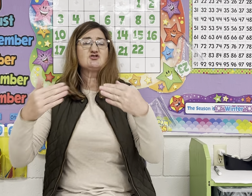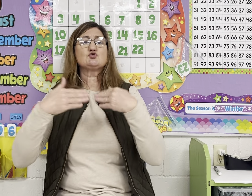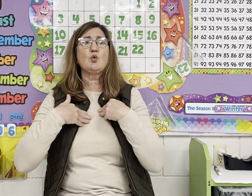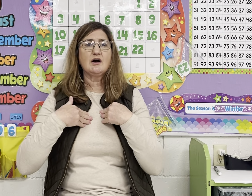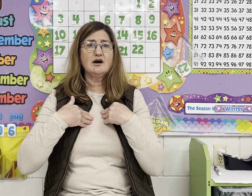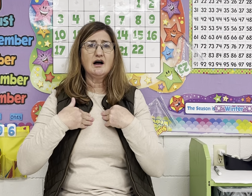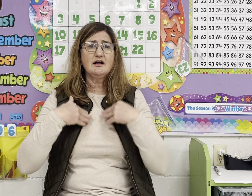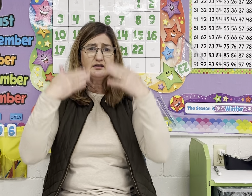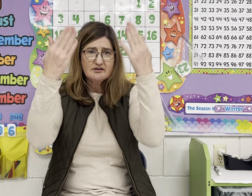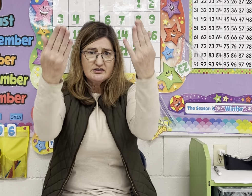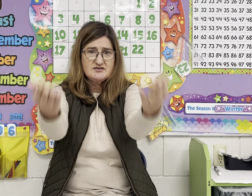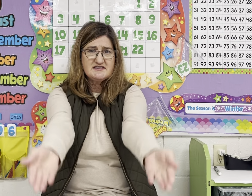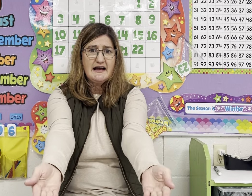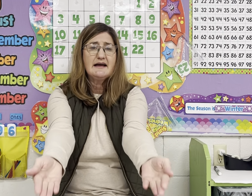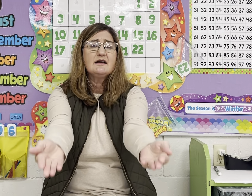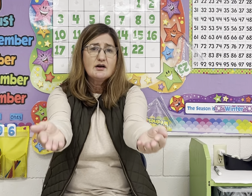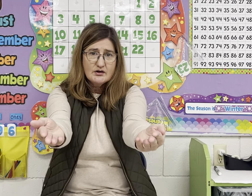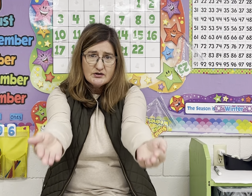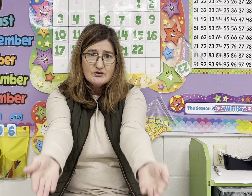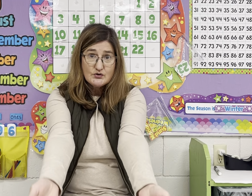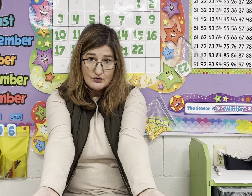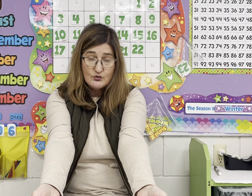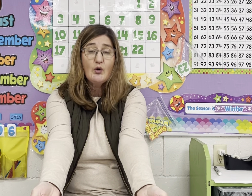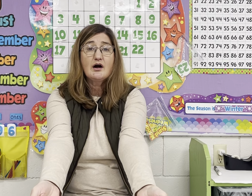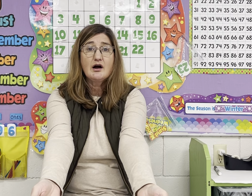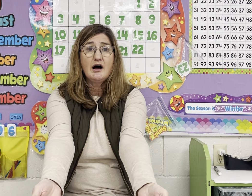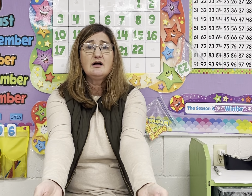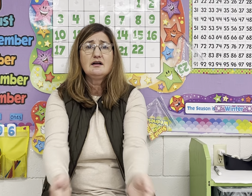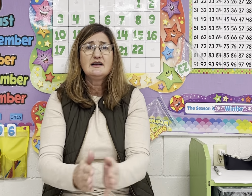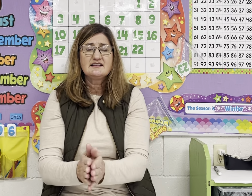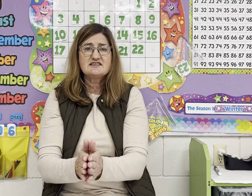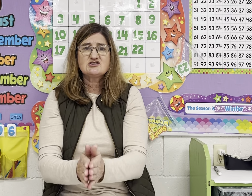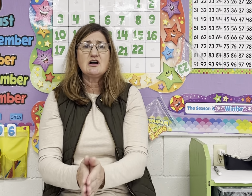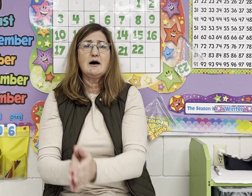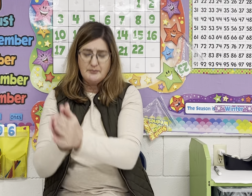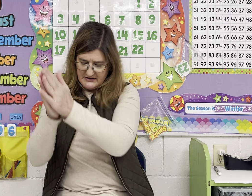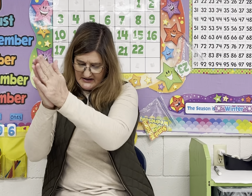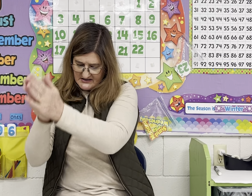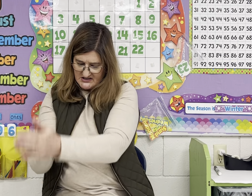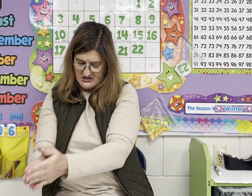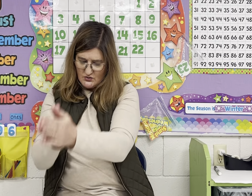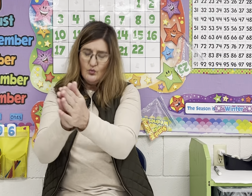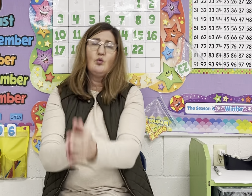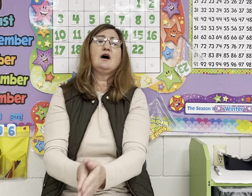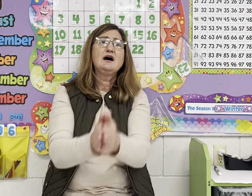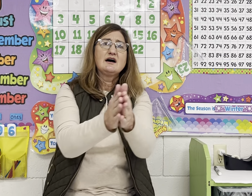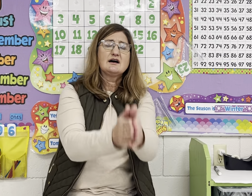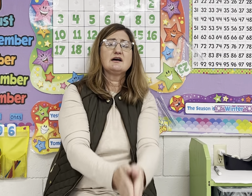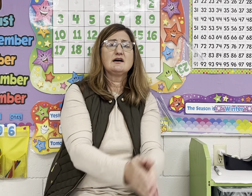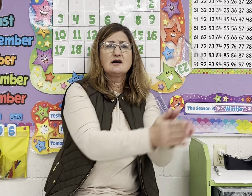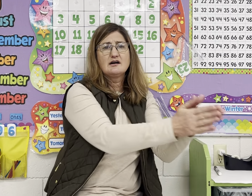Swirl. You say swirl. Let's chop it. Swirl.